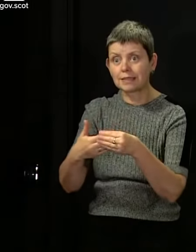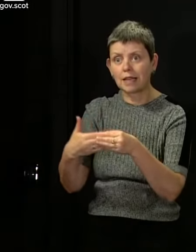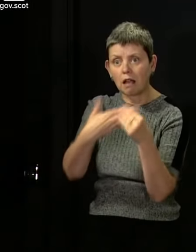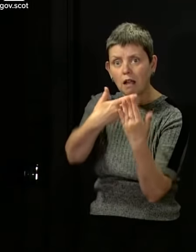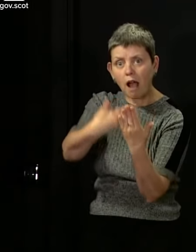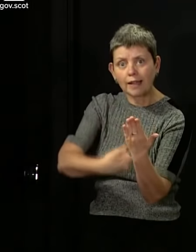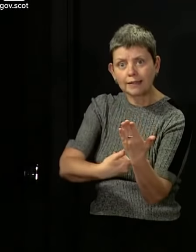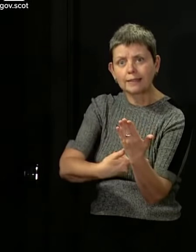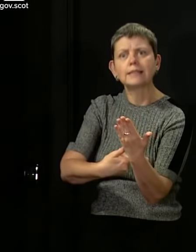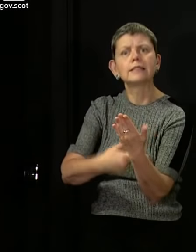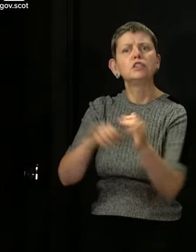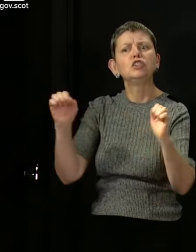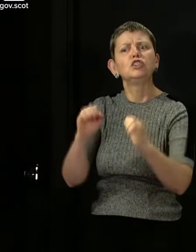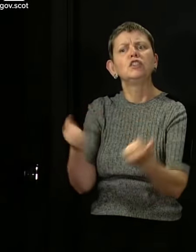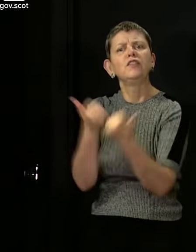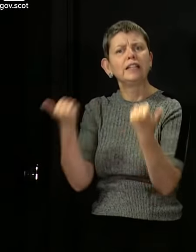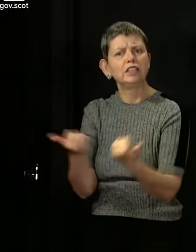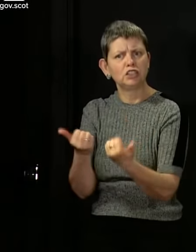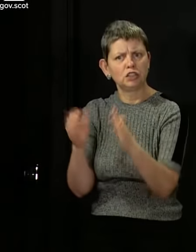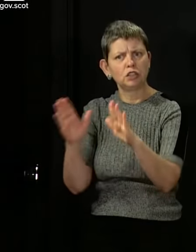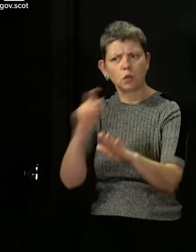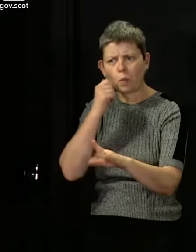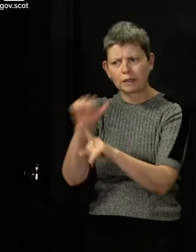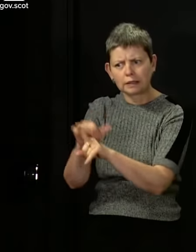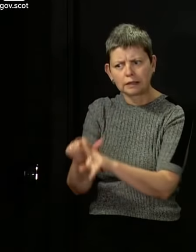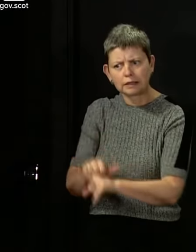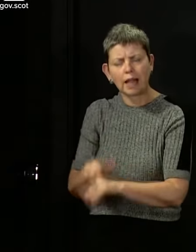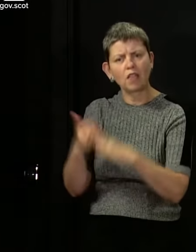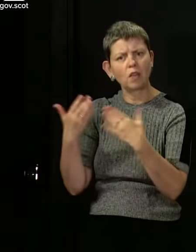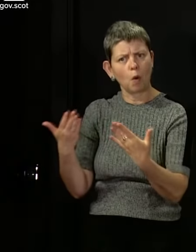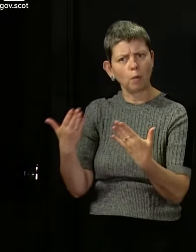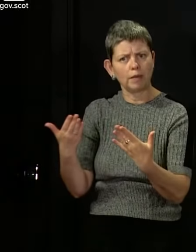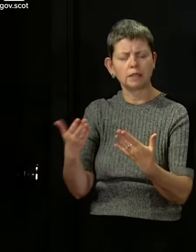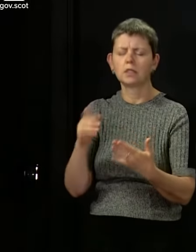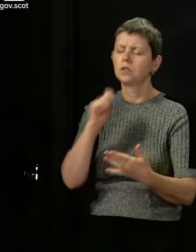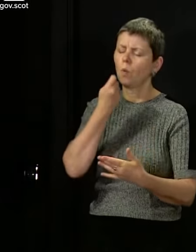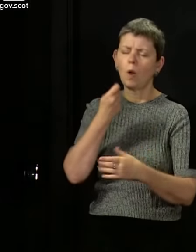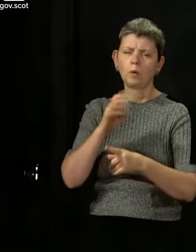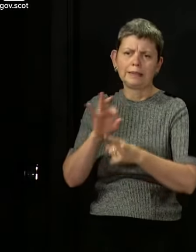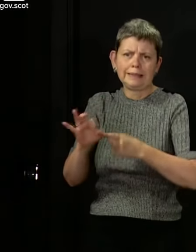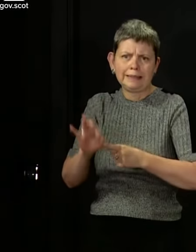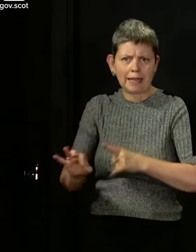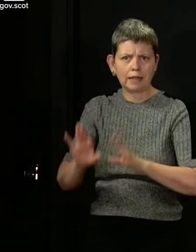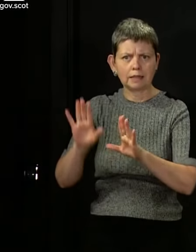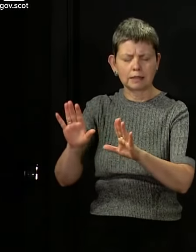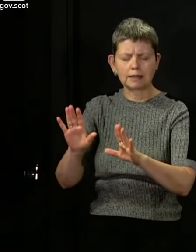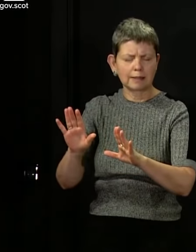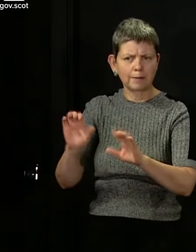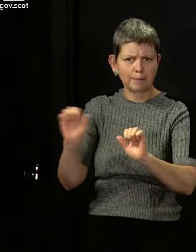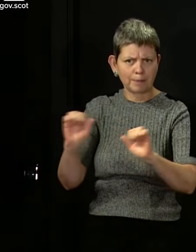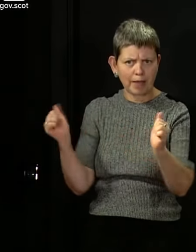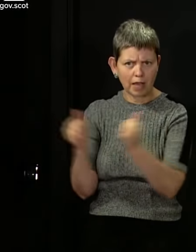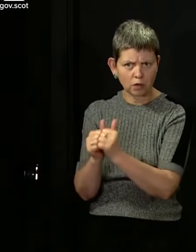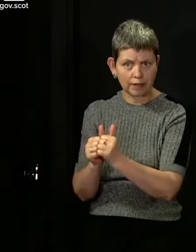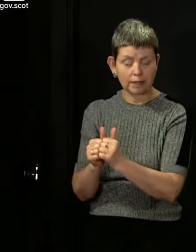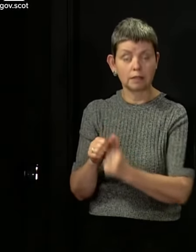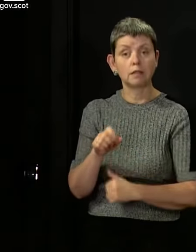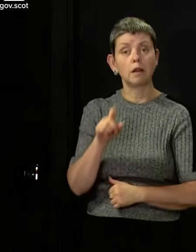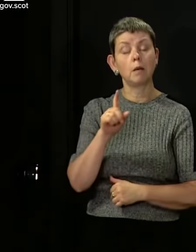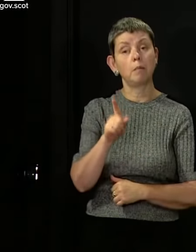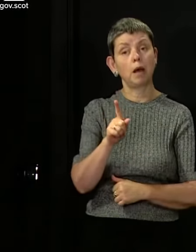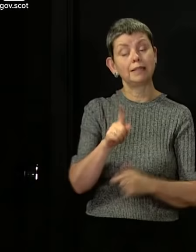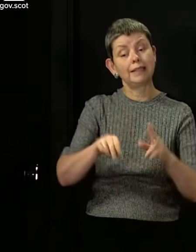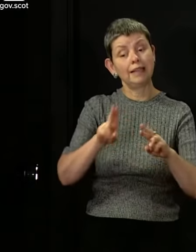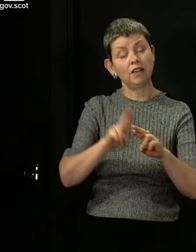to give a definitive answer to exactly what that means. These are some of the details that we want to work through. But I would say to anybody who